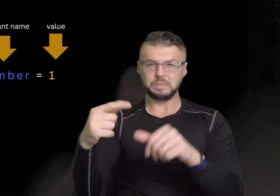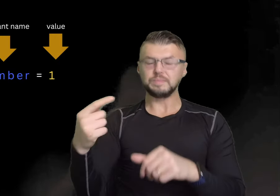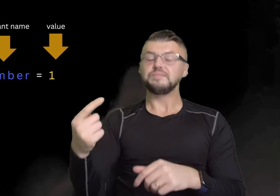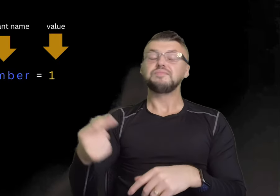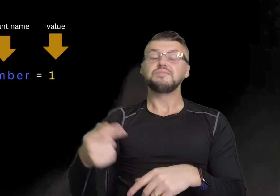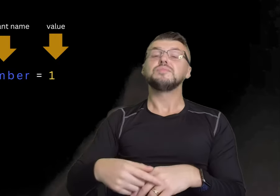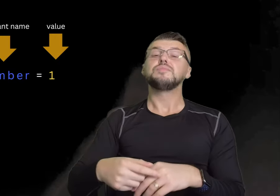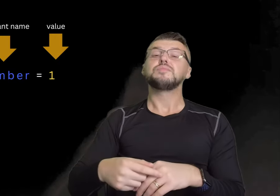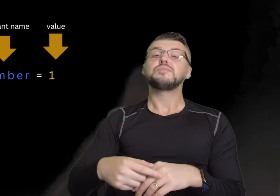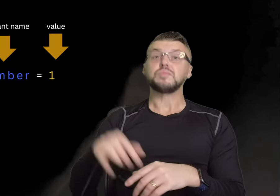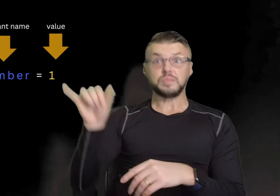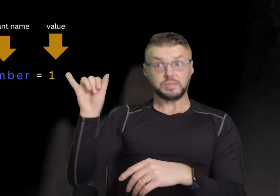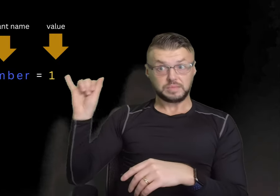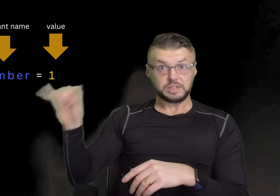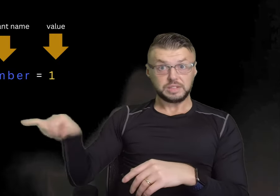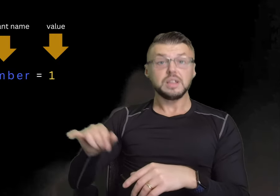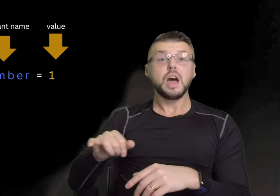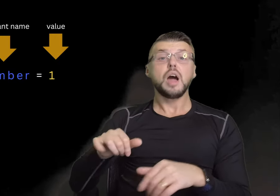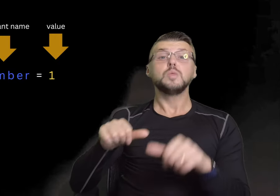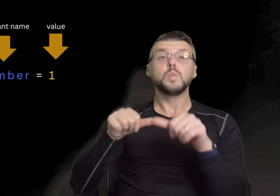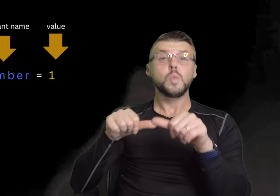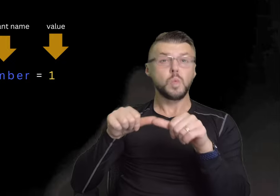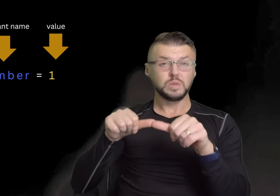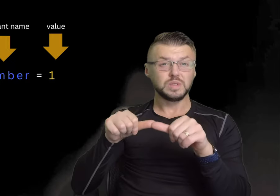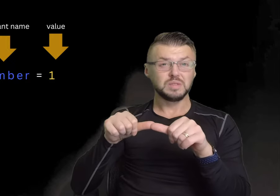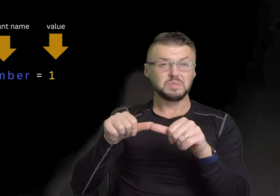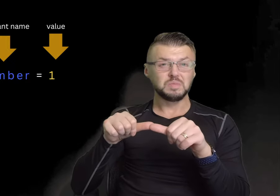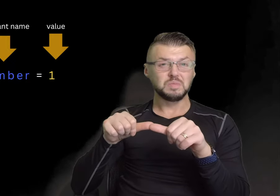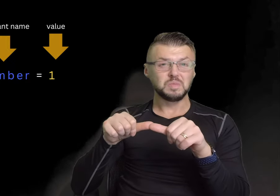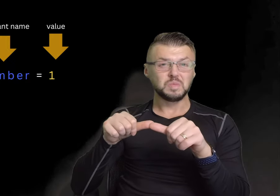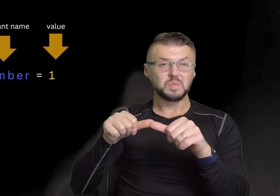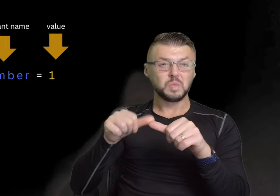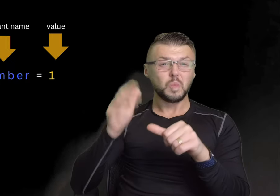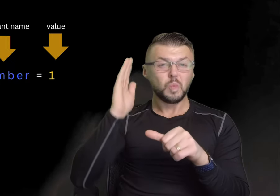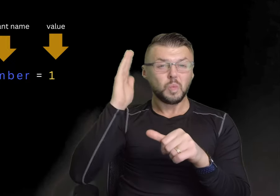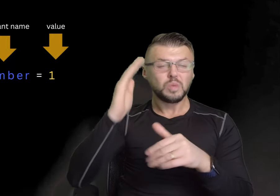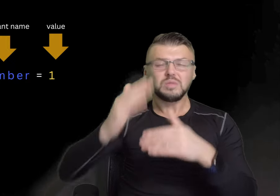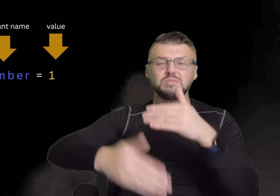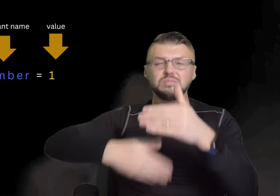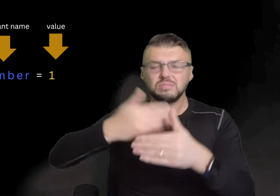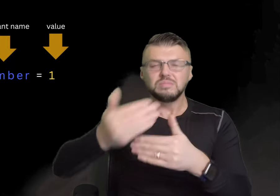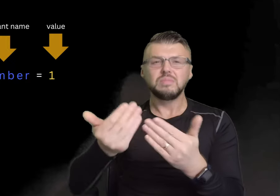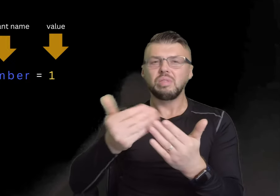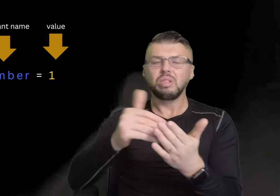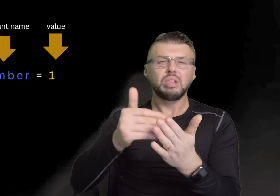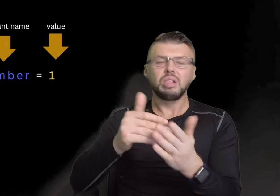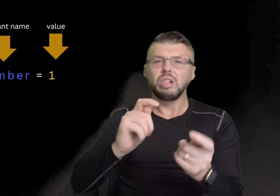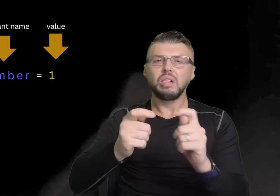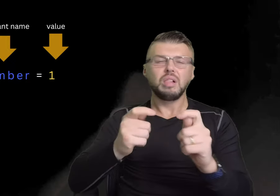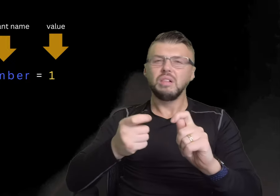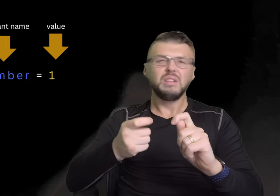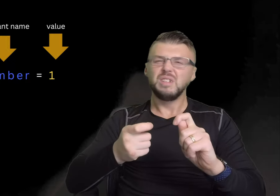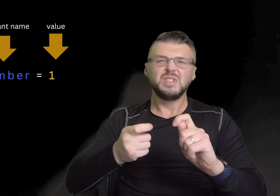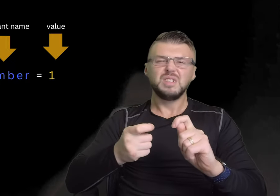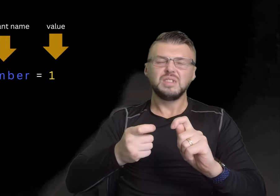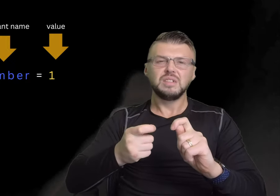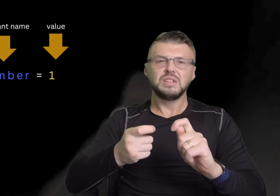And that is constant. And as a constant it cannot be changed further